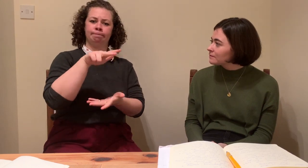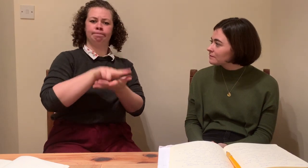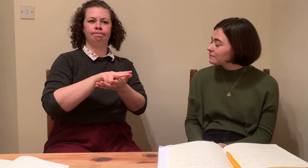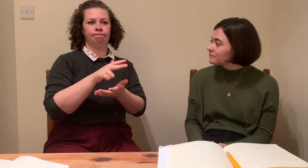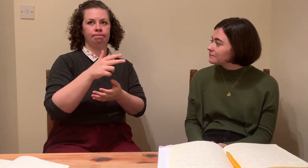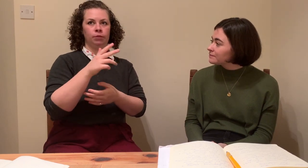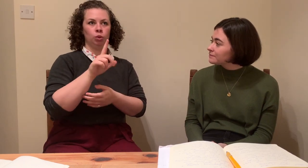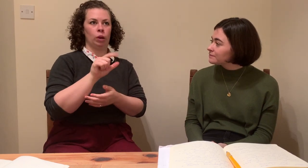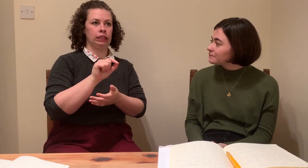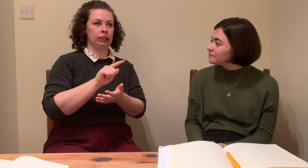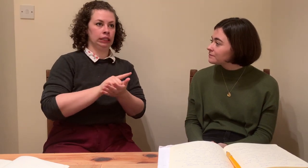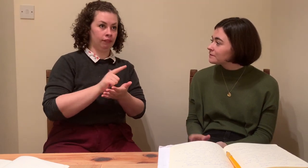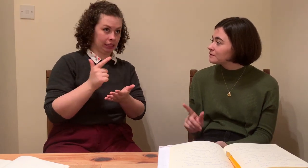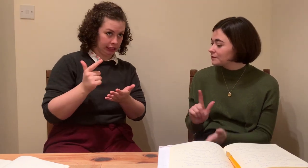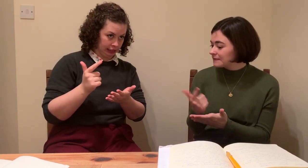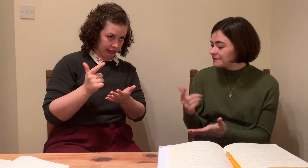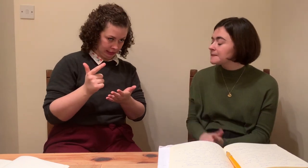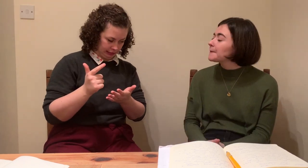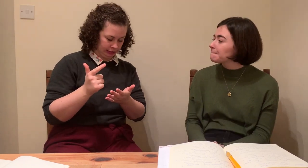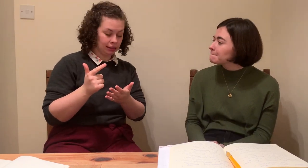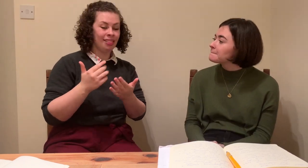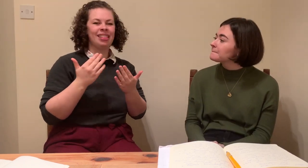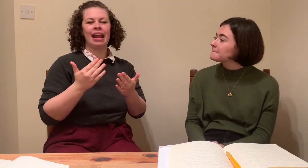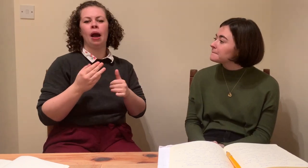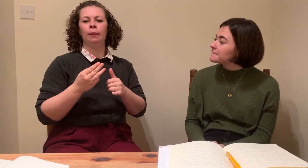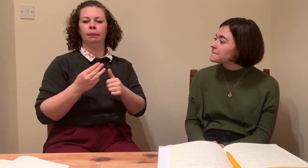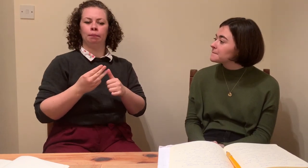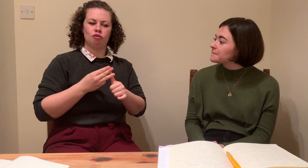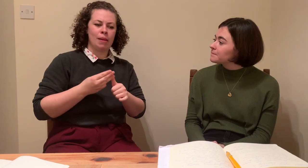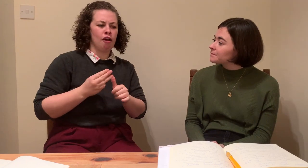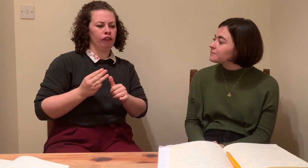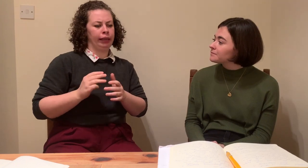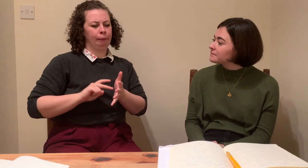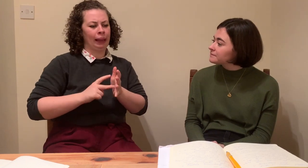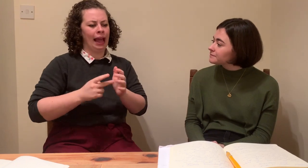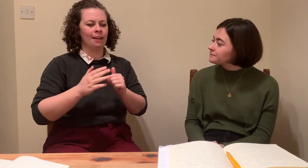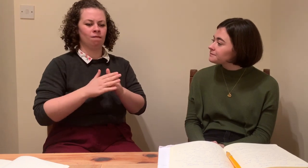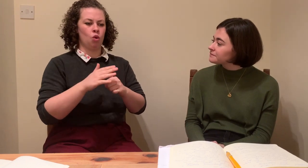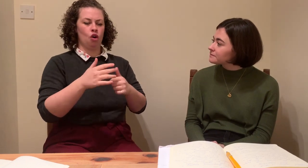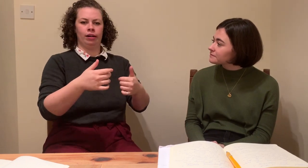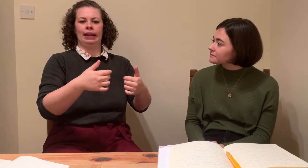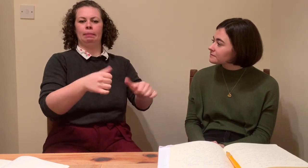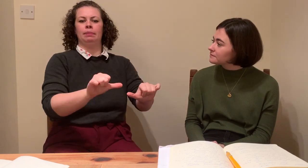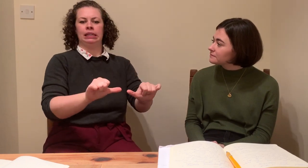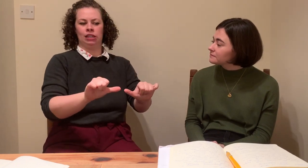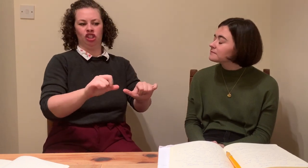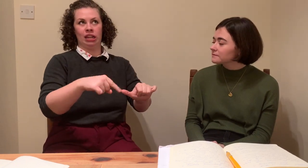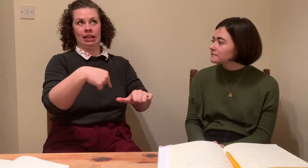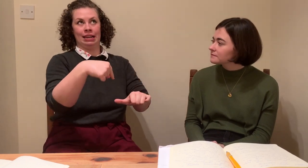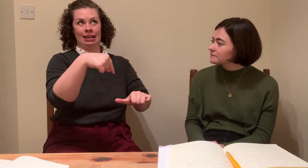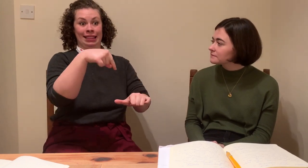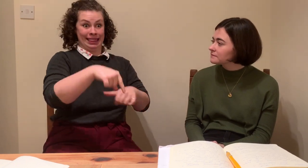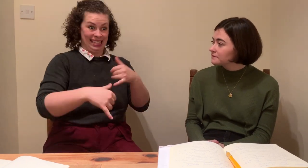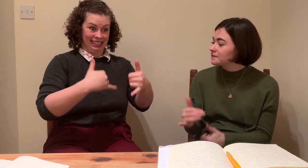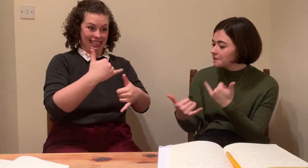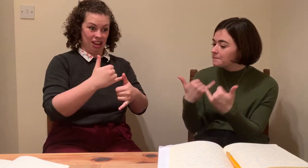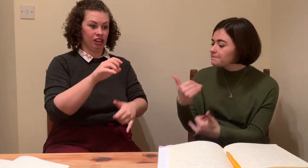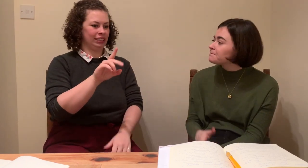colleagues, right? And I think we need to have more conversation and more awareness around general interpreting and the need for a deaf